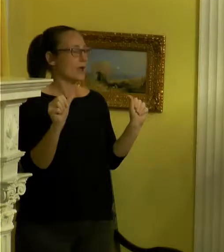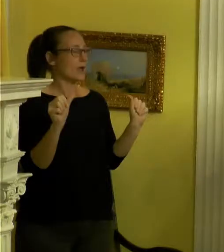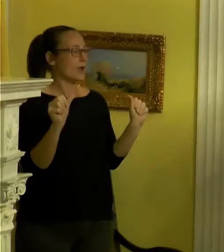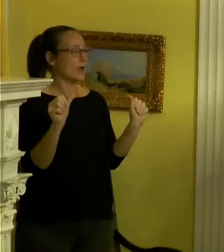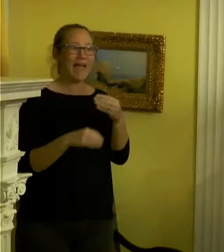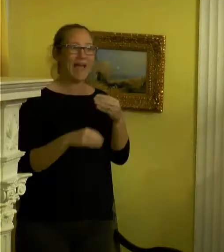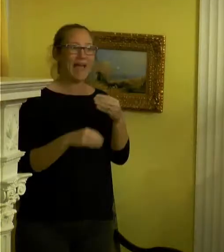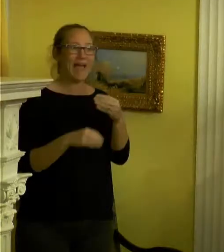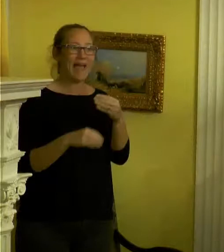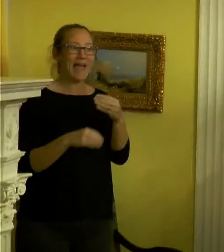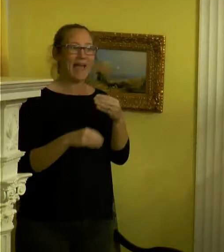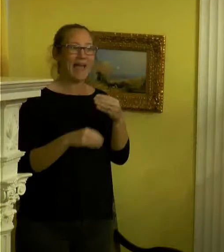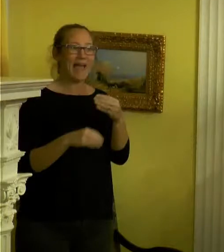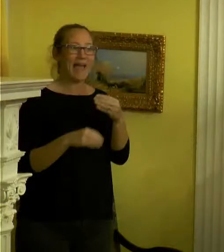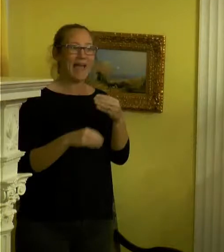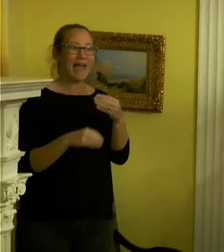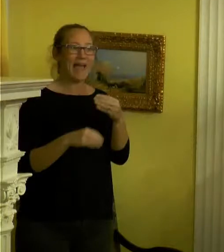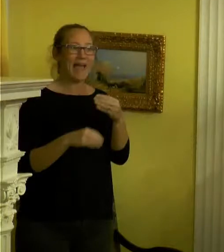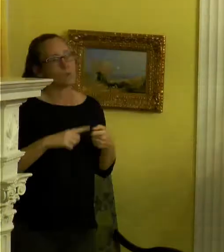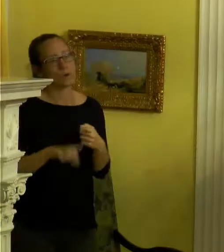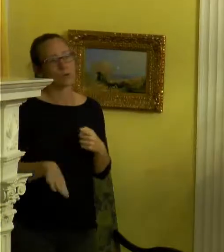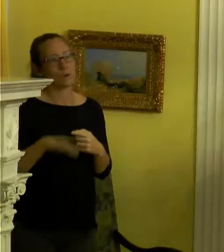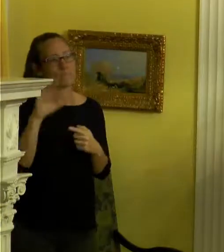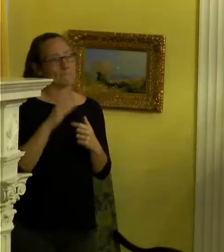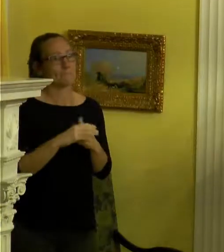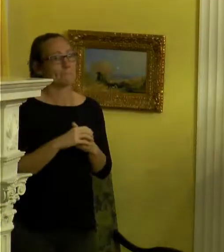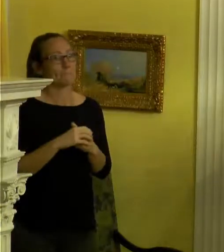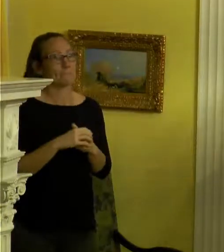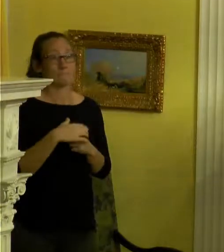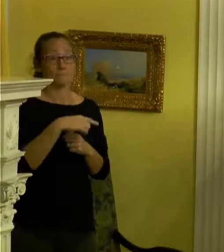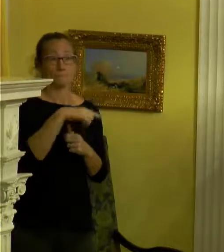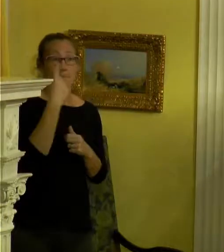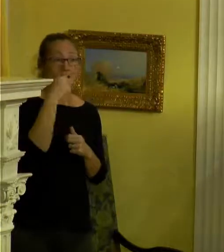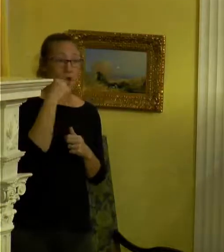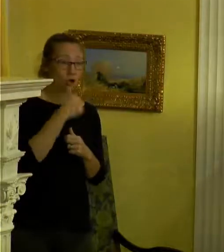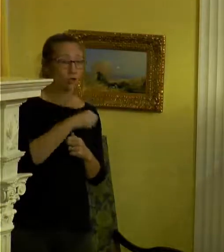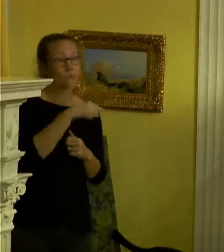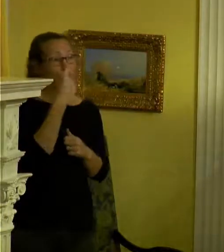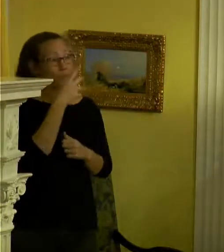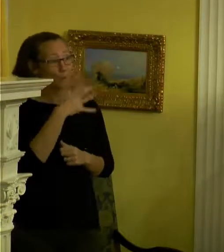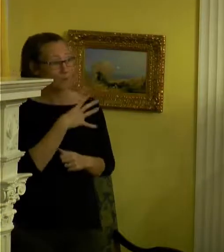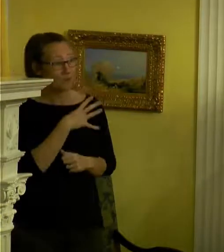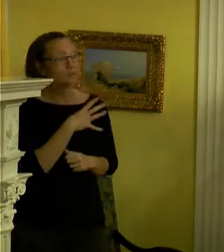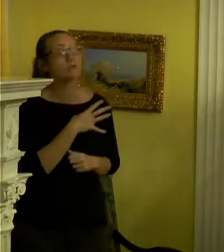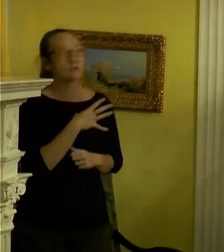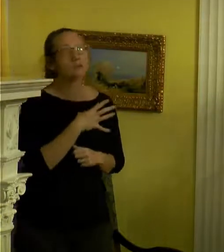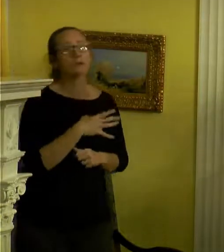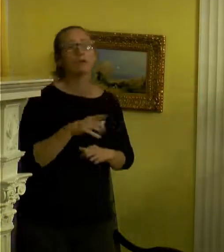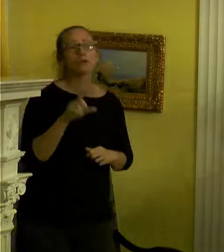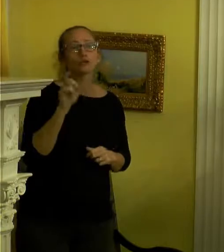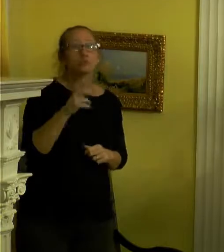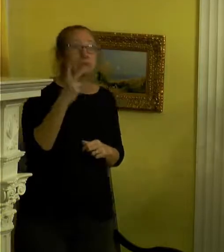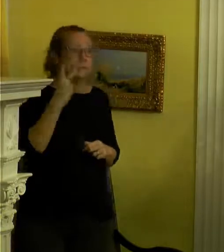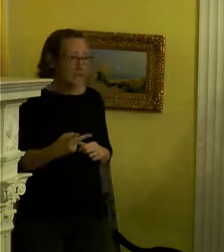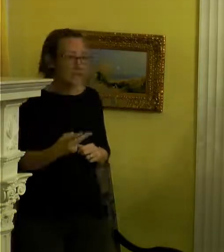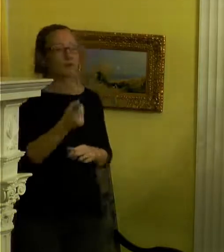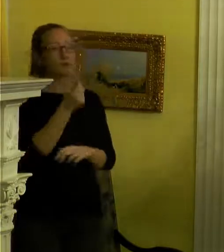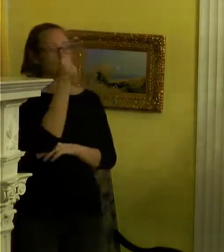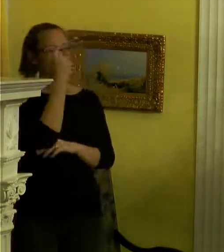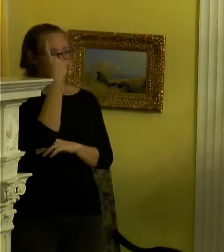to me when I was young, you know. Black girls, black women should see and understand